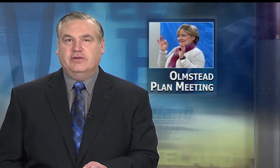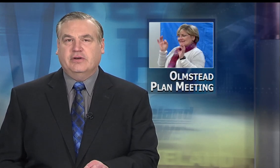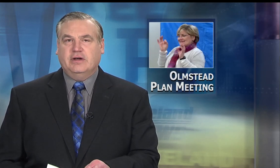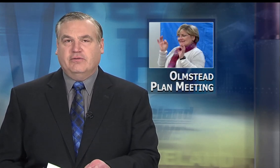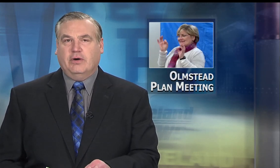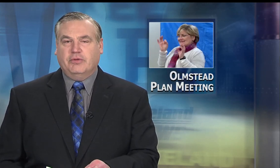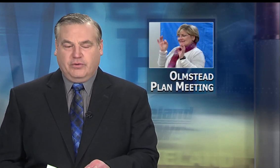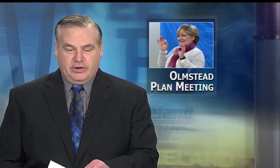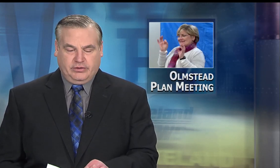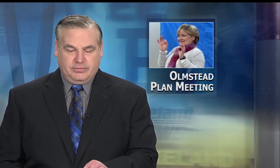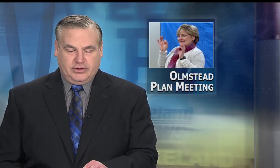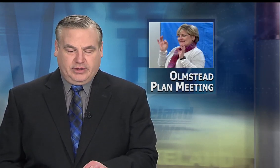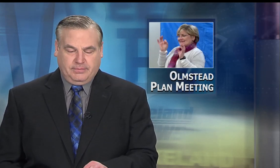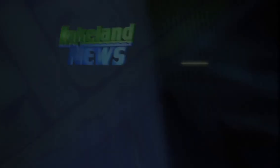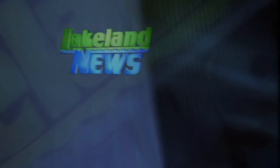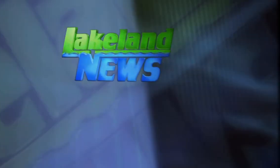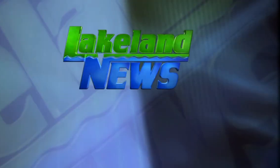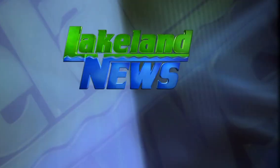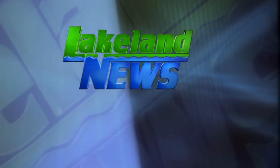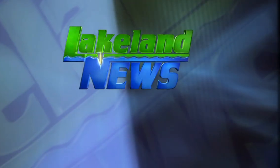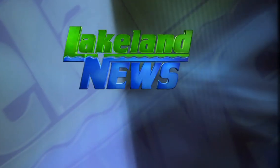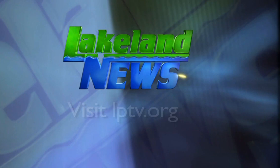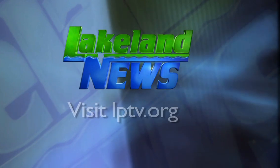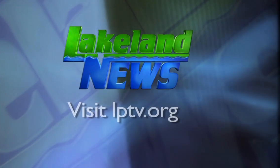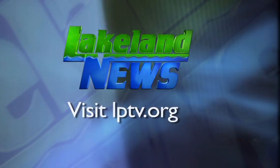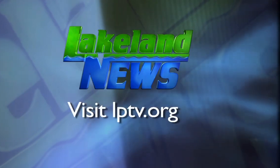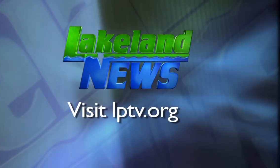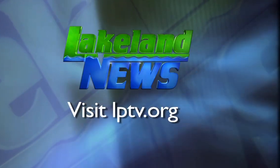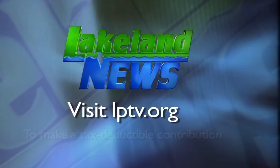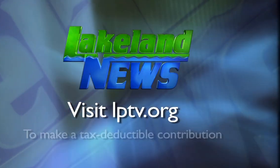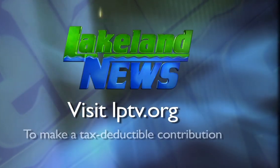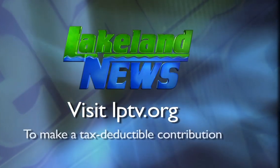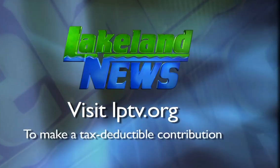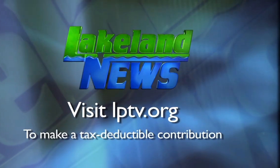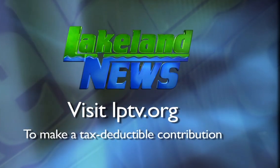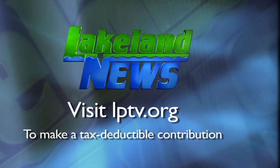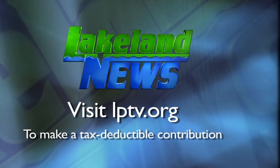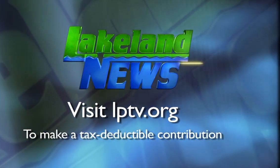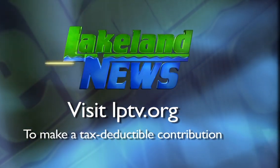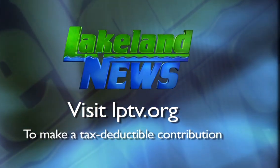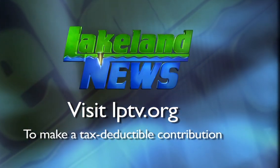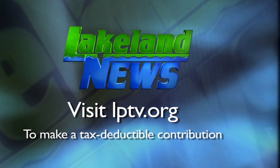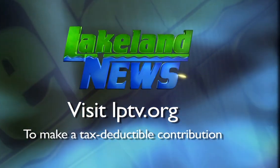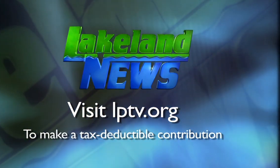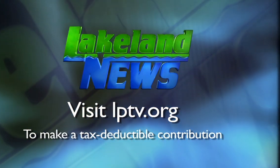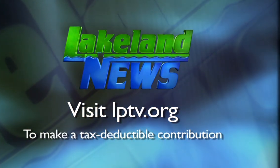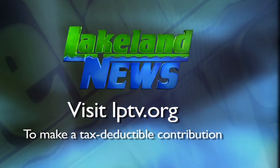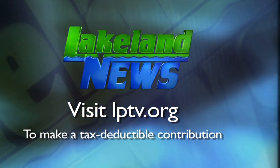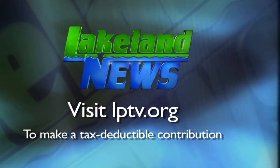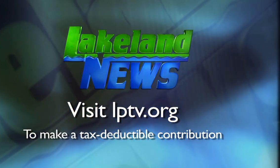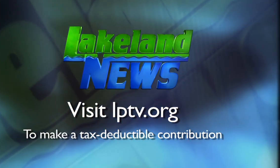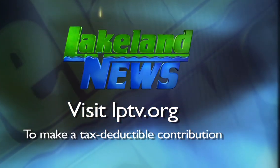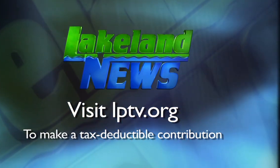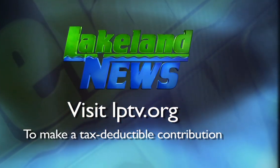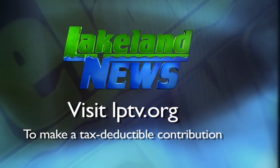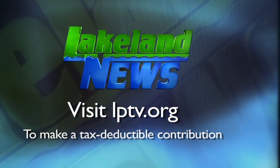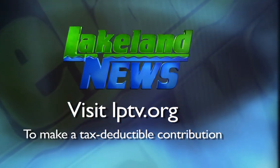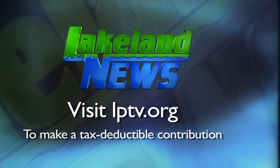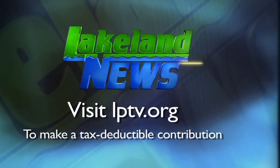from the greater community. If you enjoyed this segment of Lakeland News, please consider making a tax-deductible contribution to Lakeland